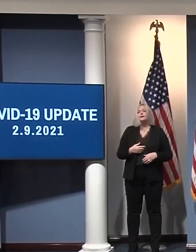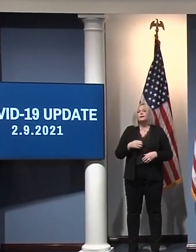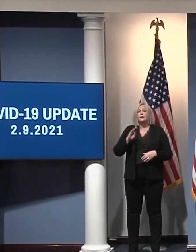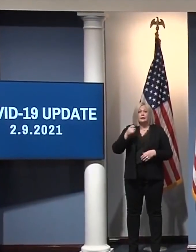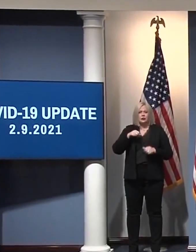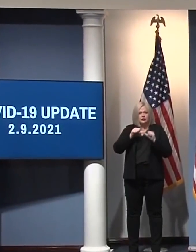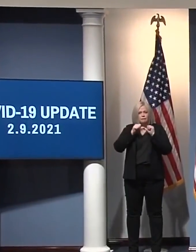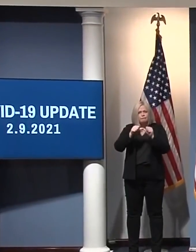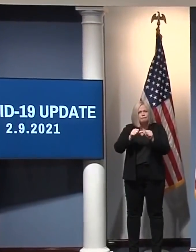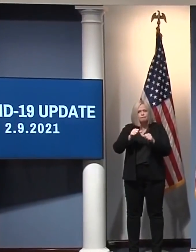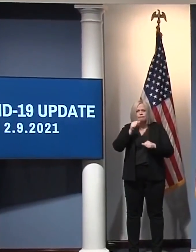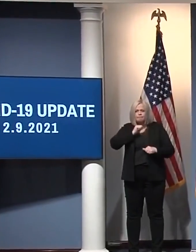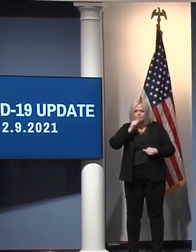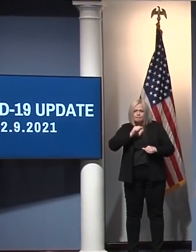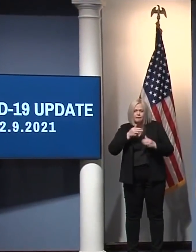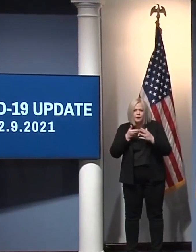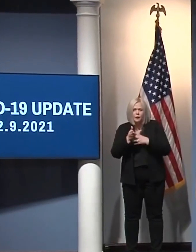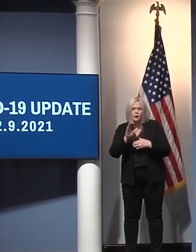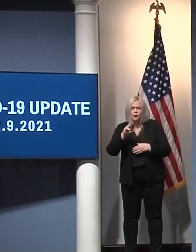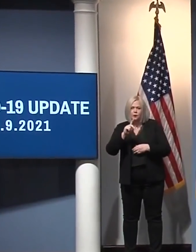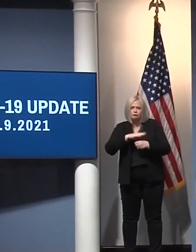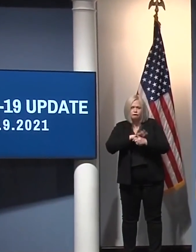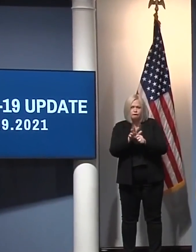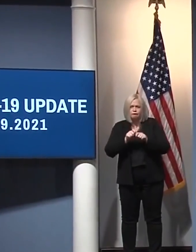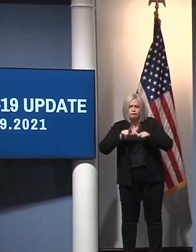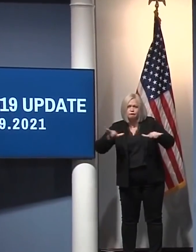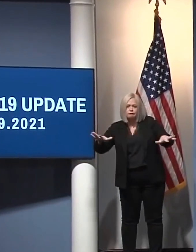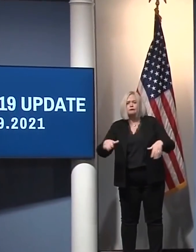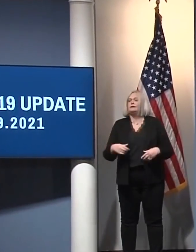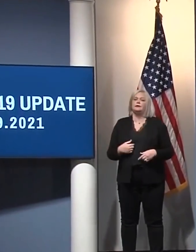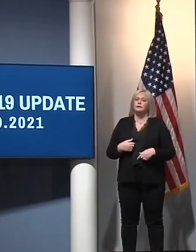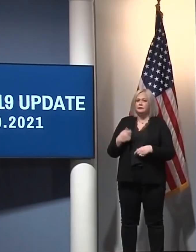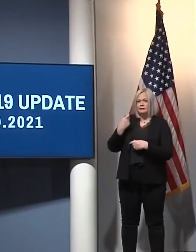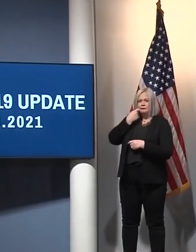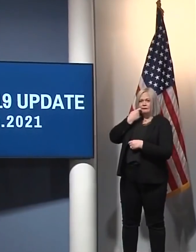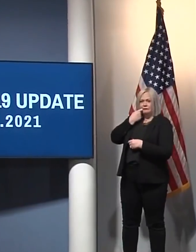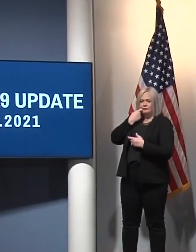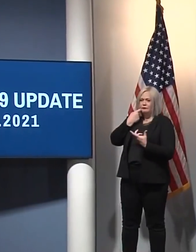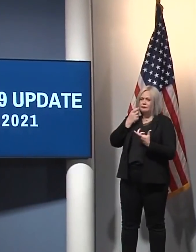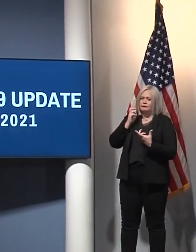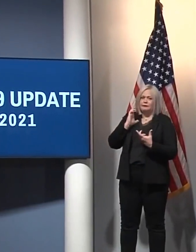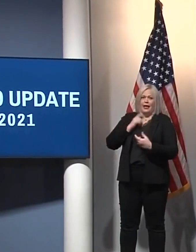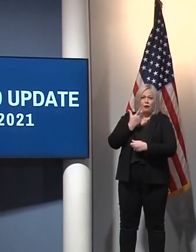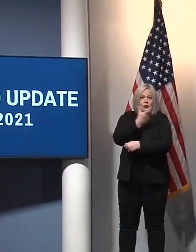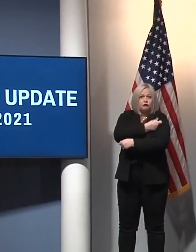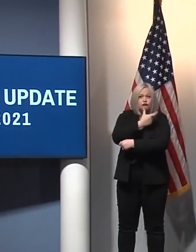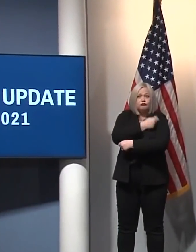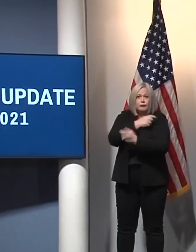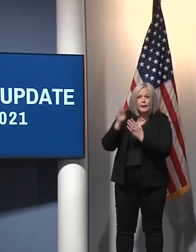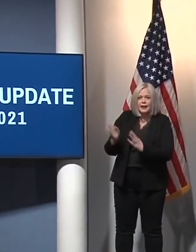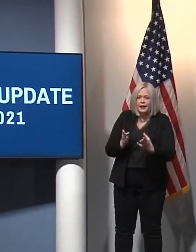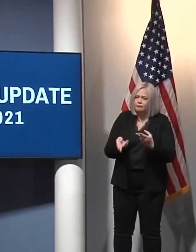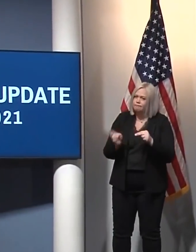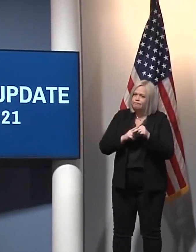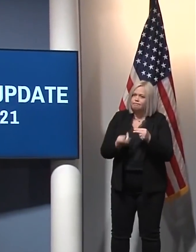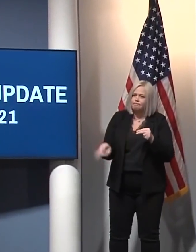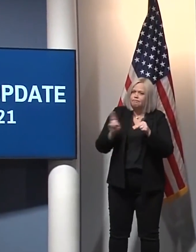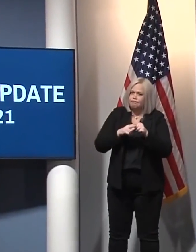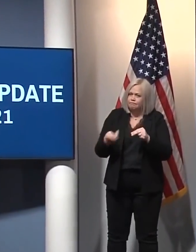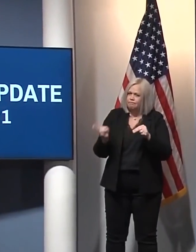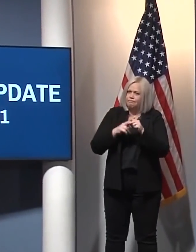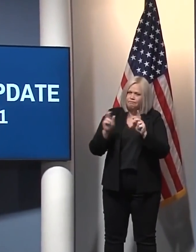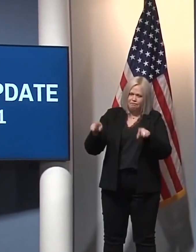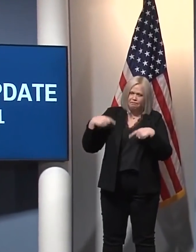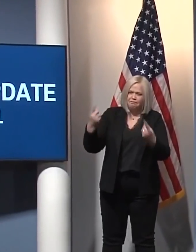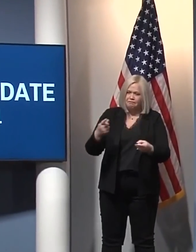in the fight against COVID-19, and we have been ramping up the largest vaccination strategy in state history.